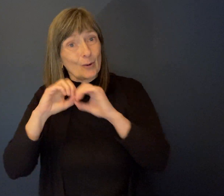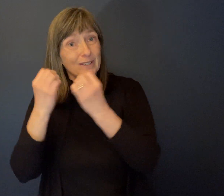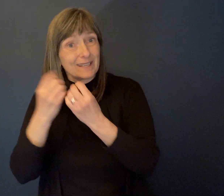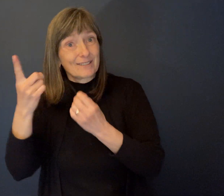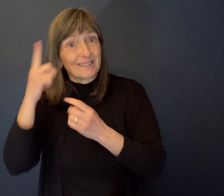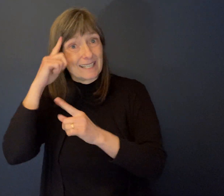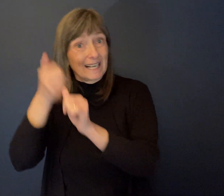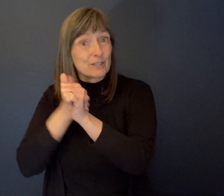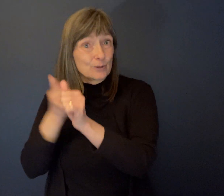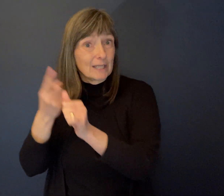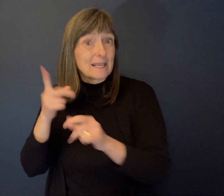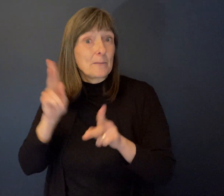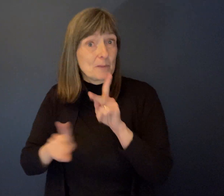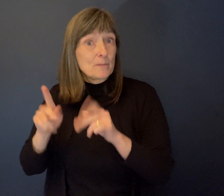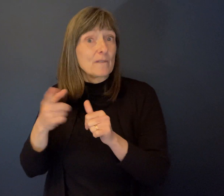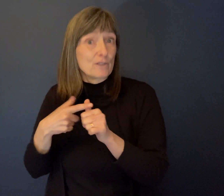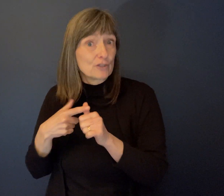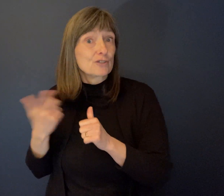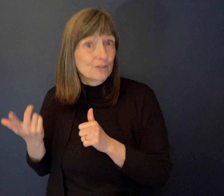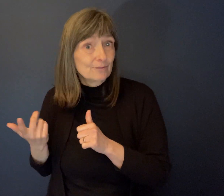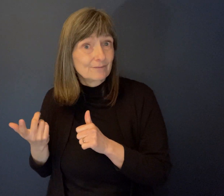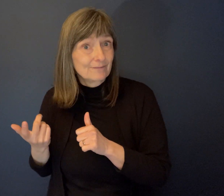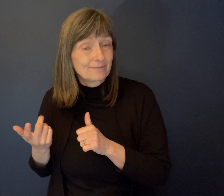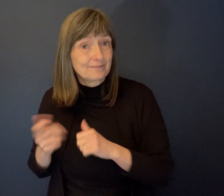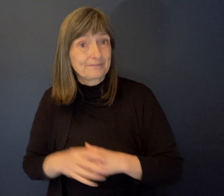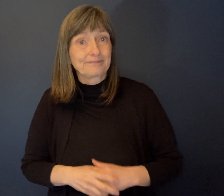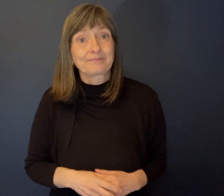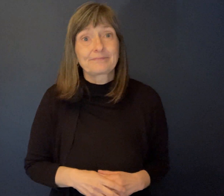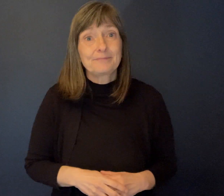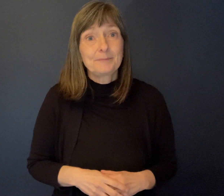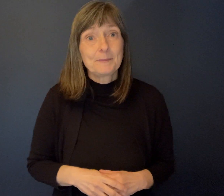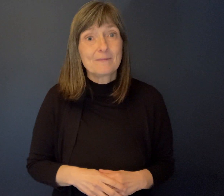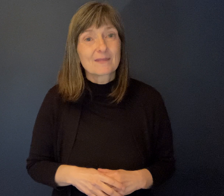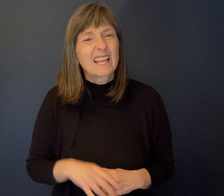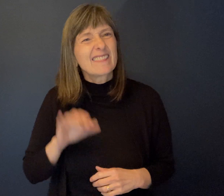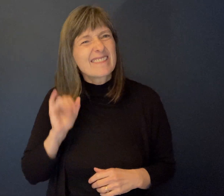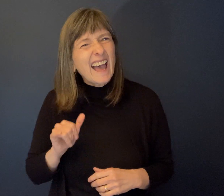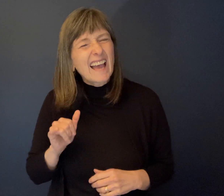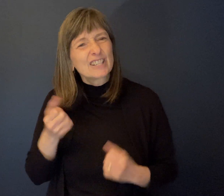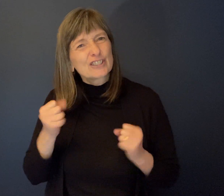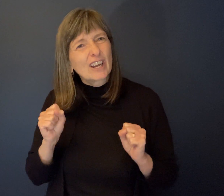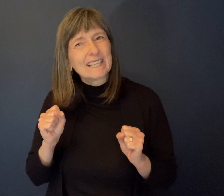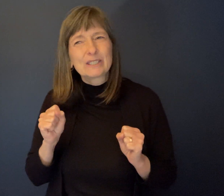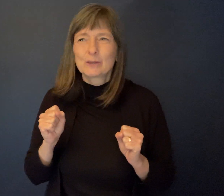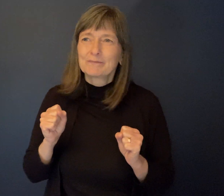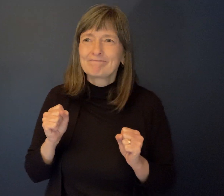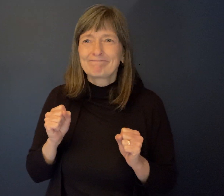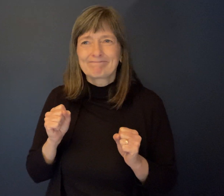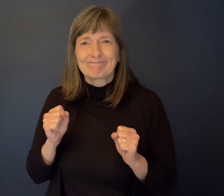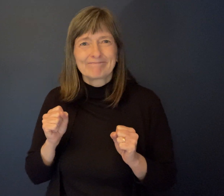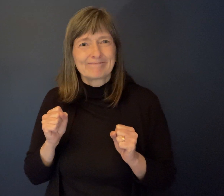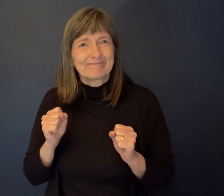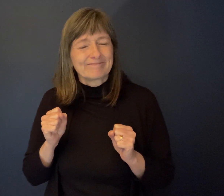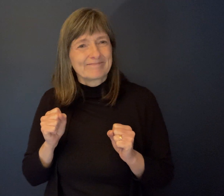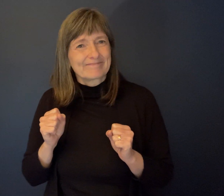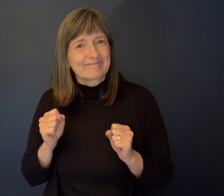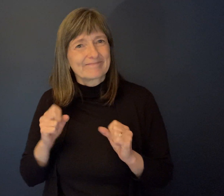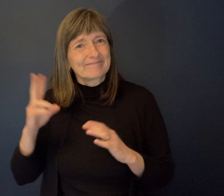intellectual disabilities would say. We're people first. So I was trying to get rid of some of the, uh, derogatory names that were used to describe